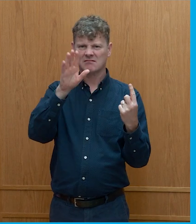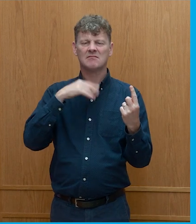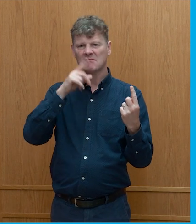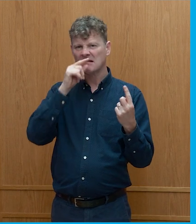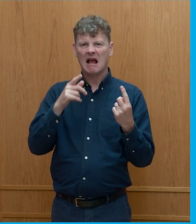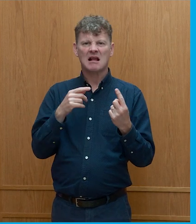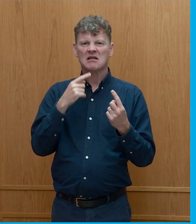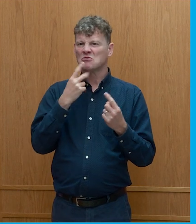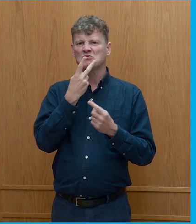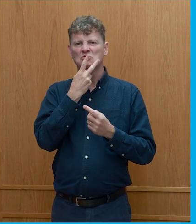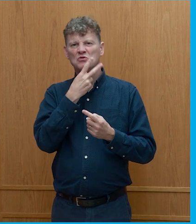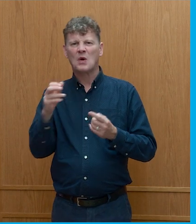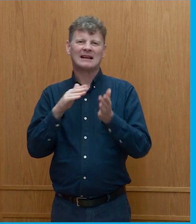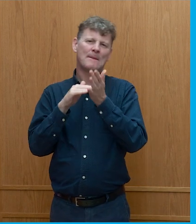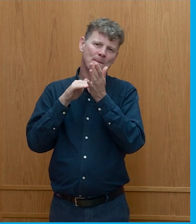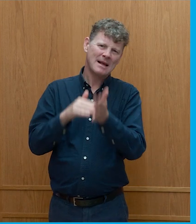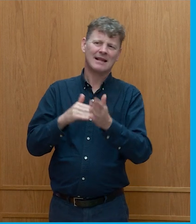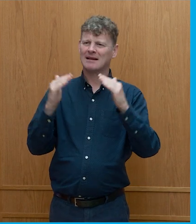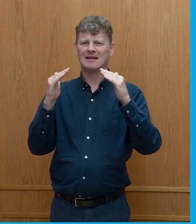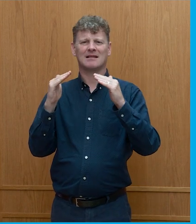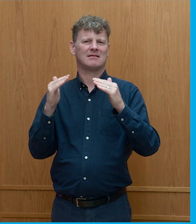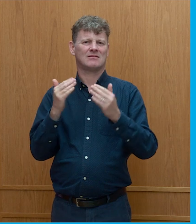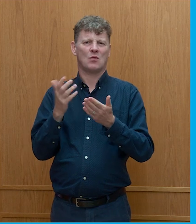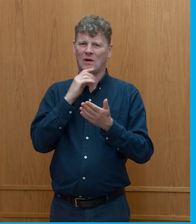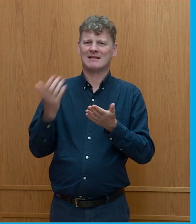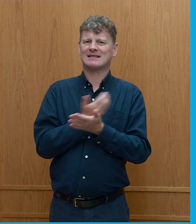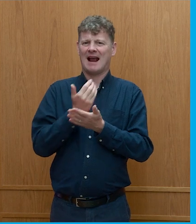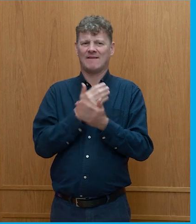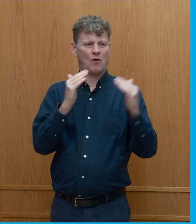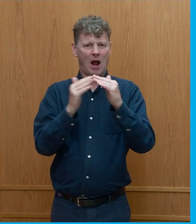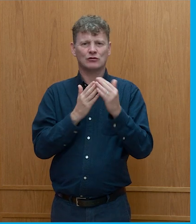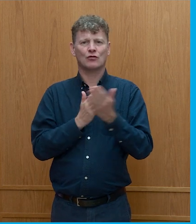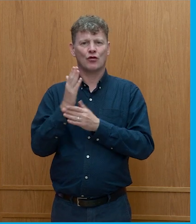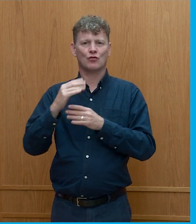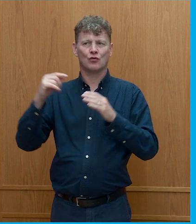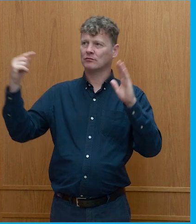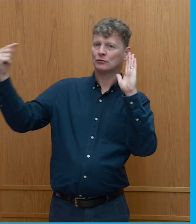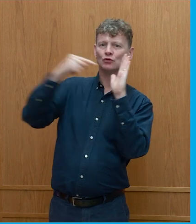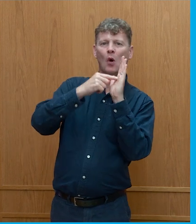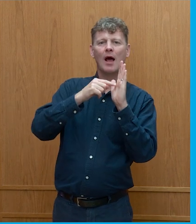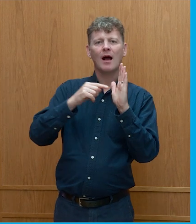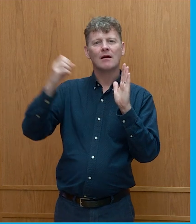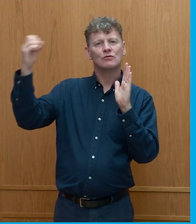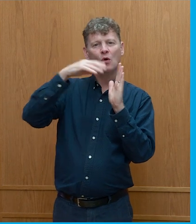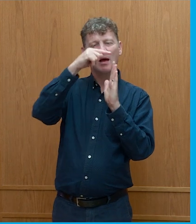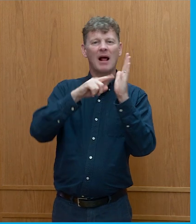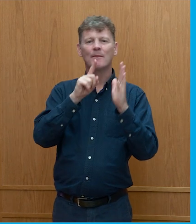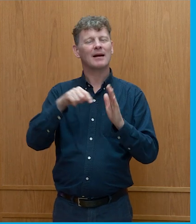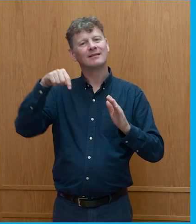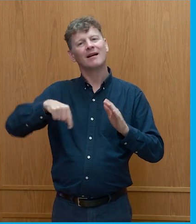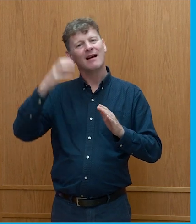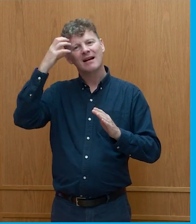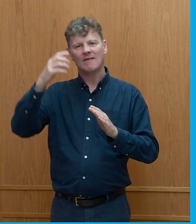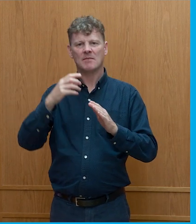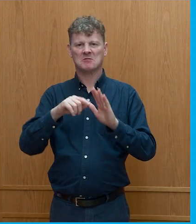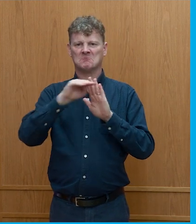£20 million a year by putting solar panels on their roof, but he can't get through the red tape. So there are win-wins all over the